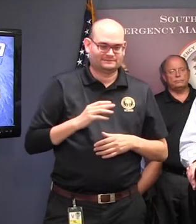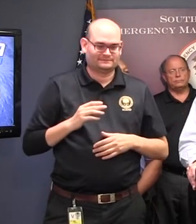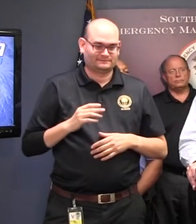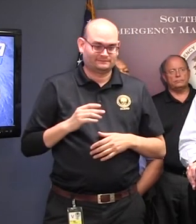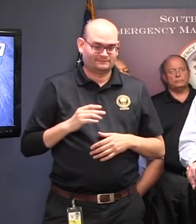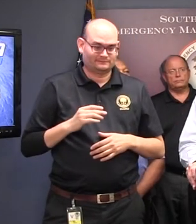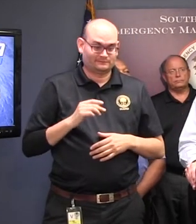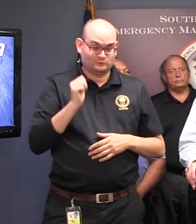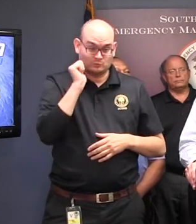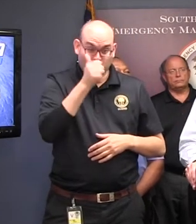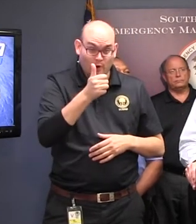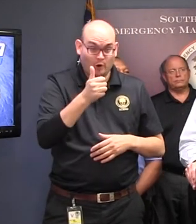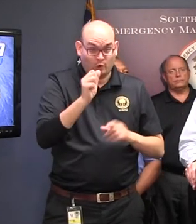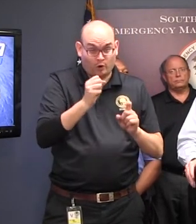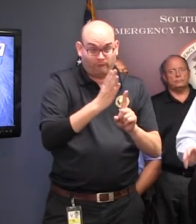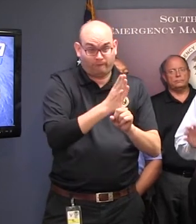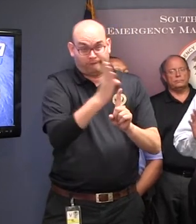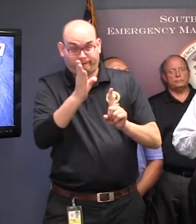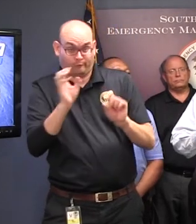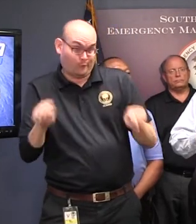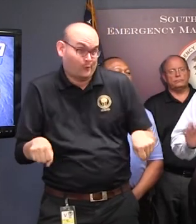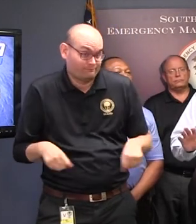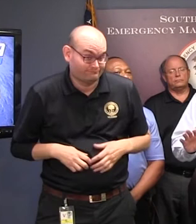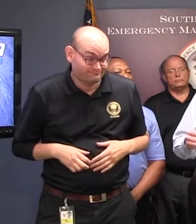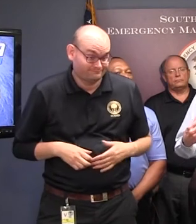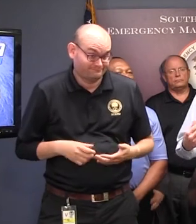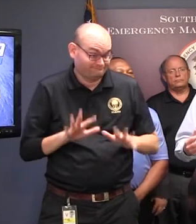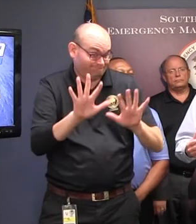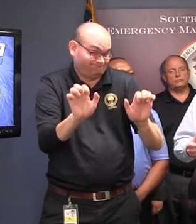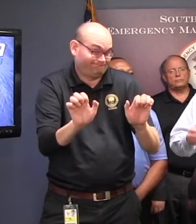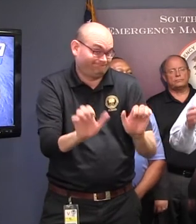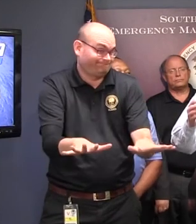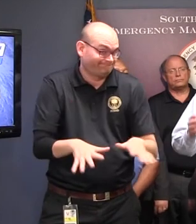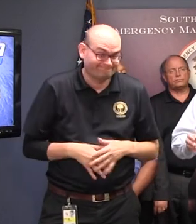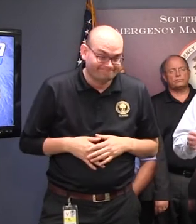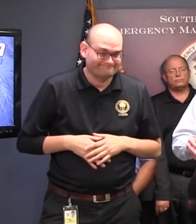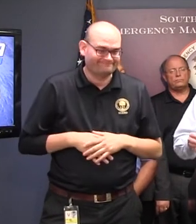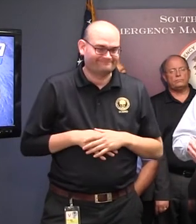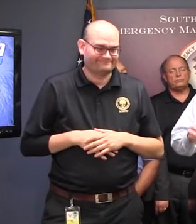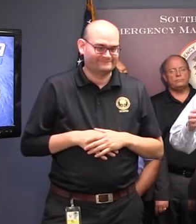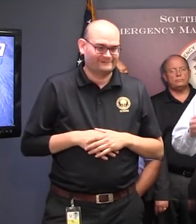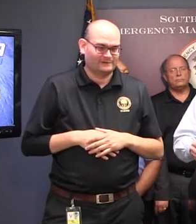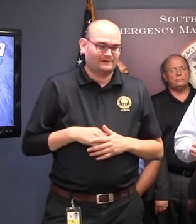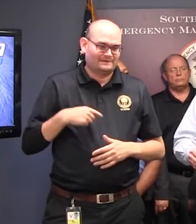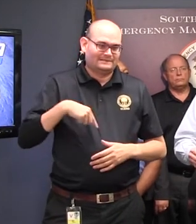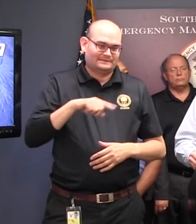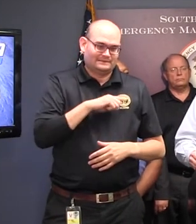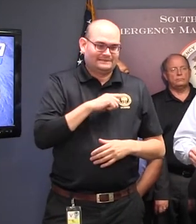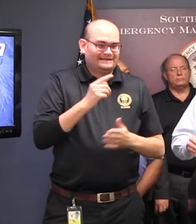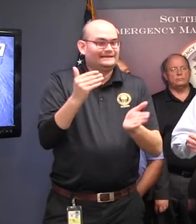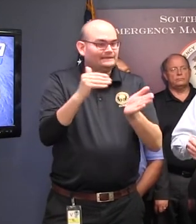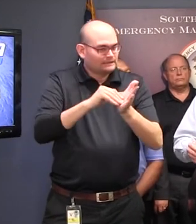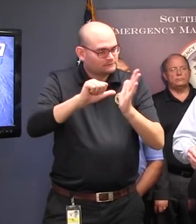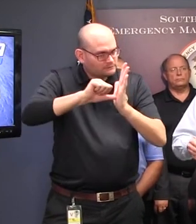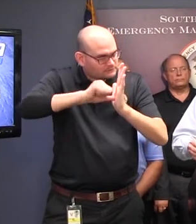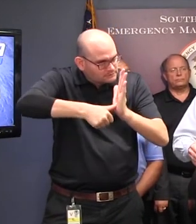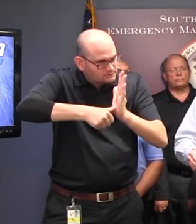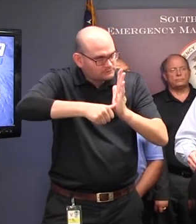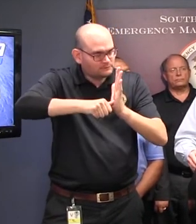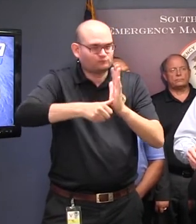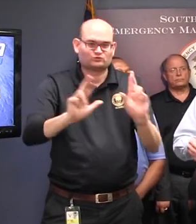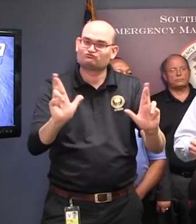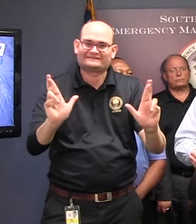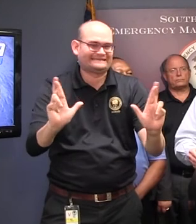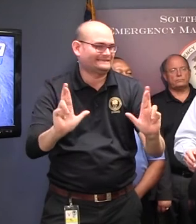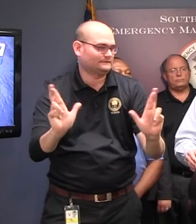could have doubled back on us for all we know. That's why, as we mentioned earlier, we are still mobilized. We still have law